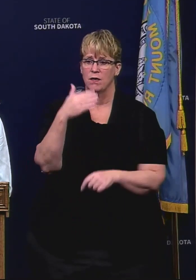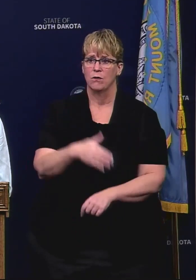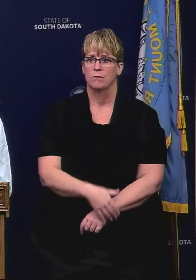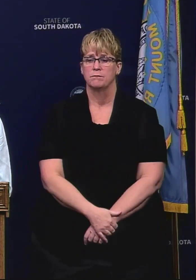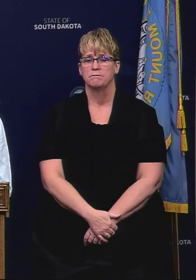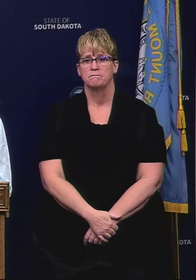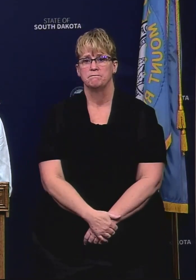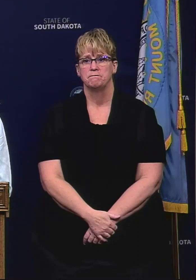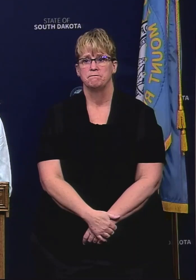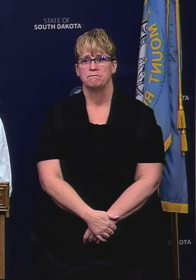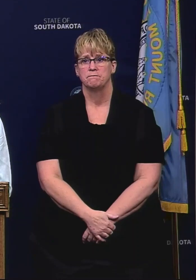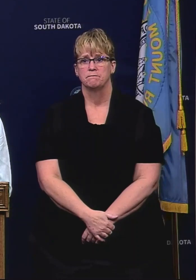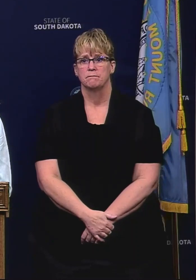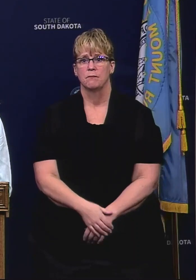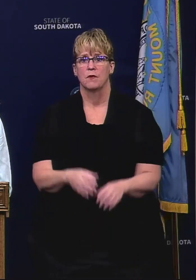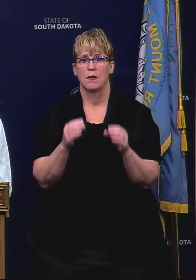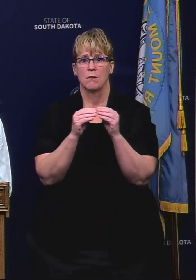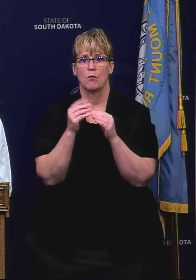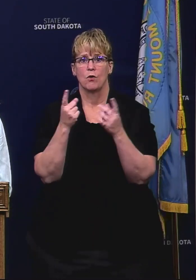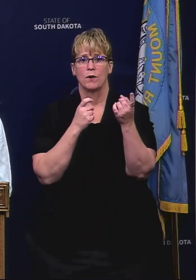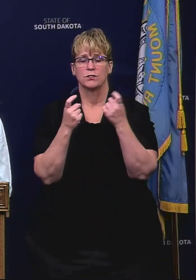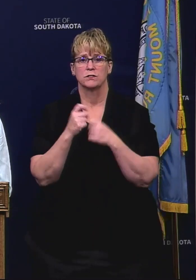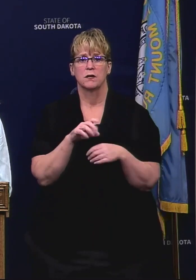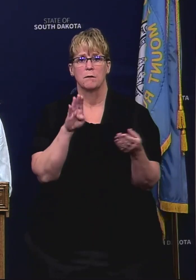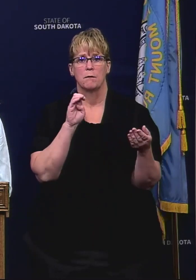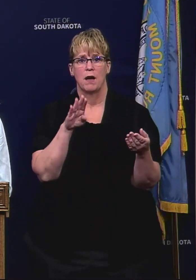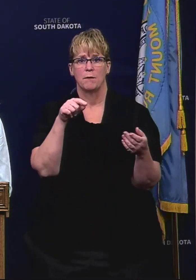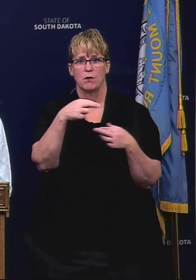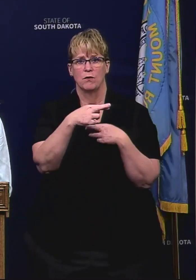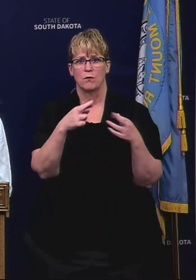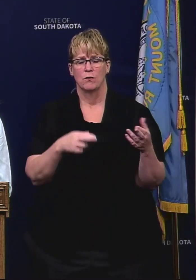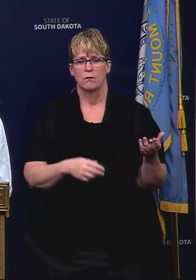yep any further questions bob